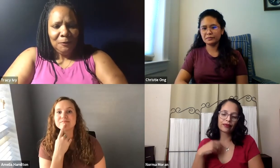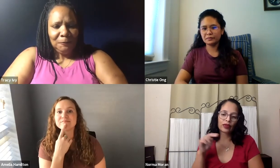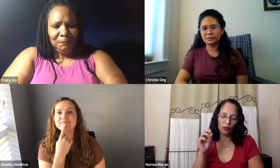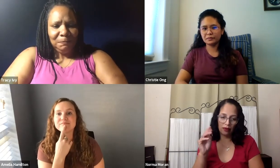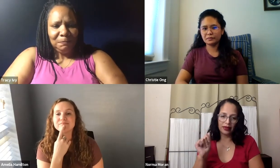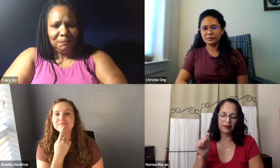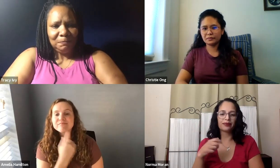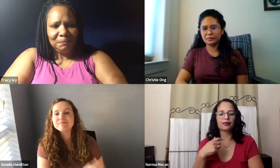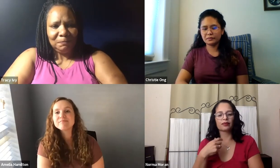This is Norma.